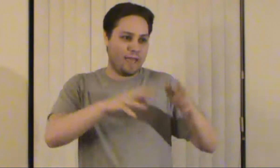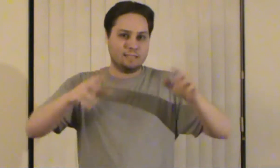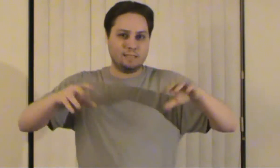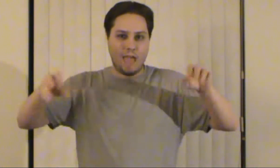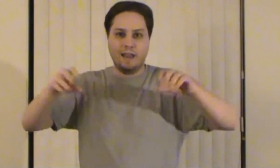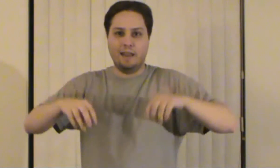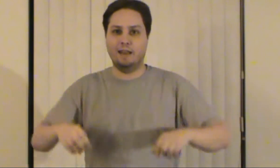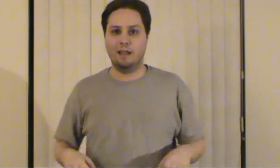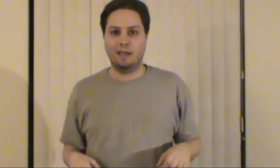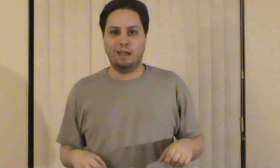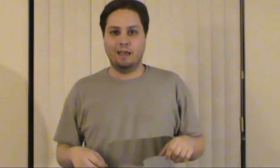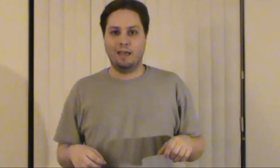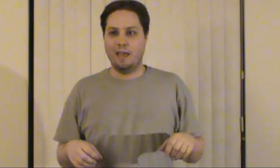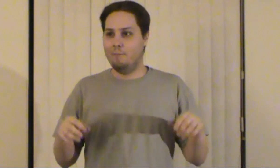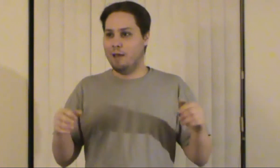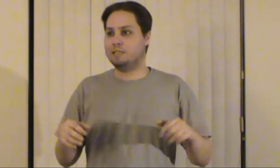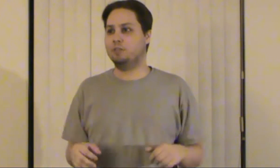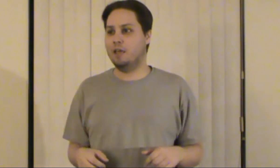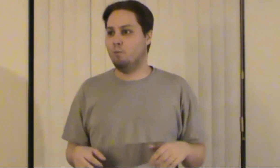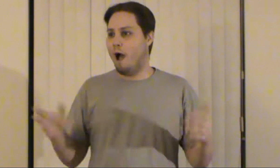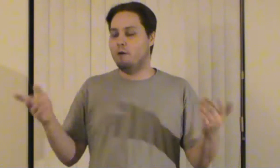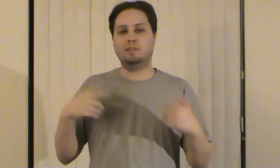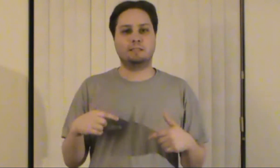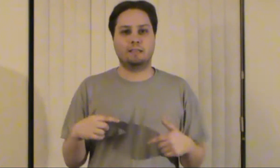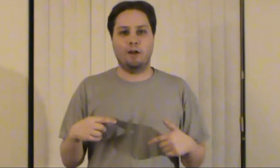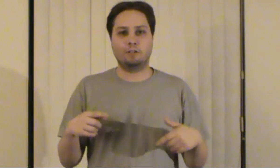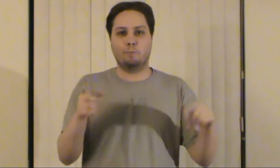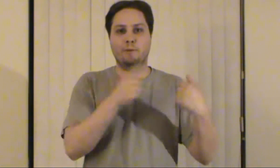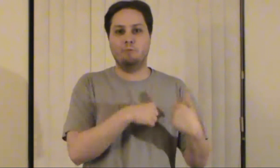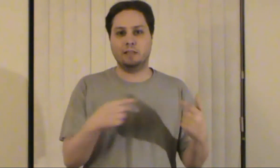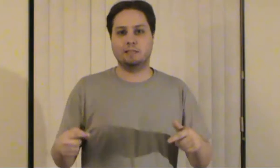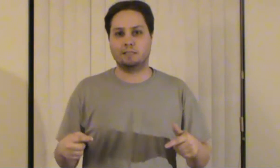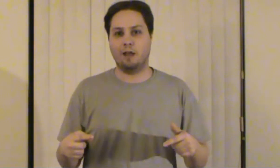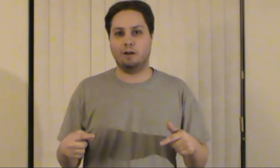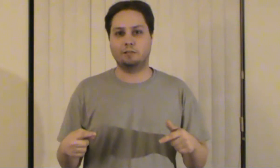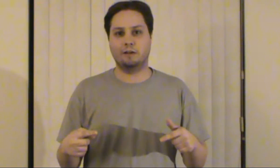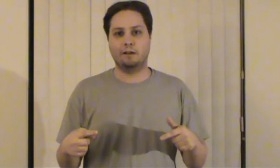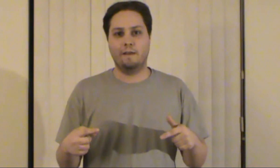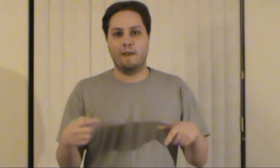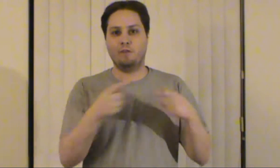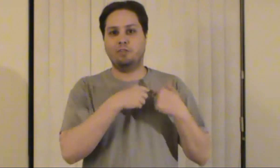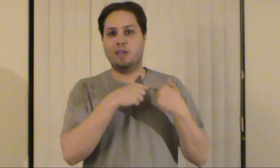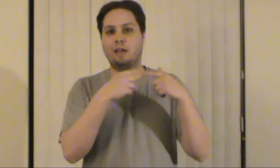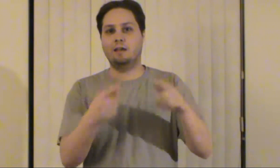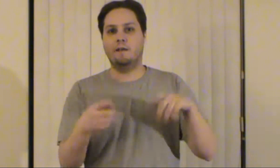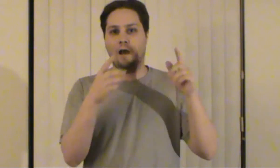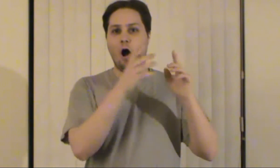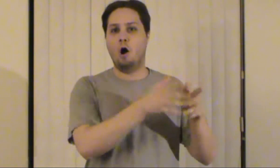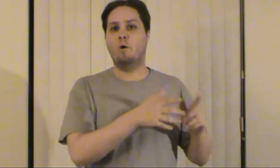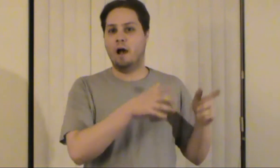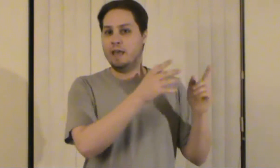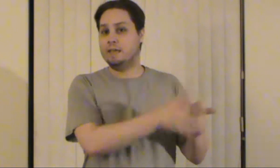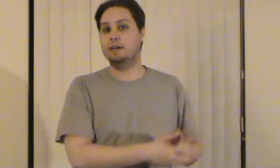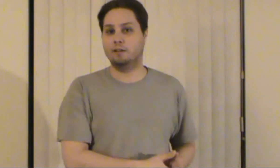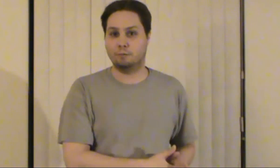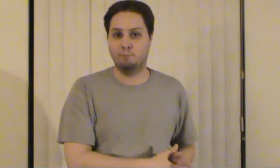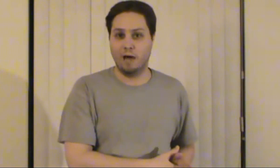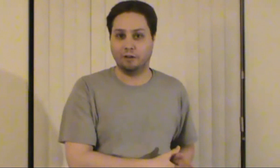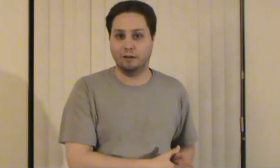way it's edited it makes you think why would this character be with this character if they think oh he killed his mother